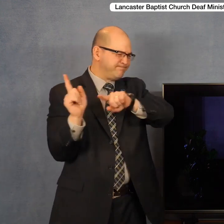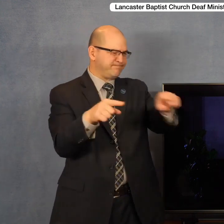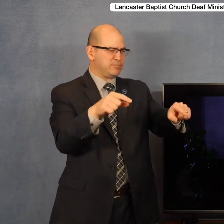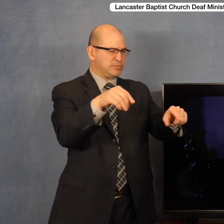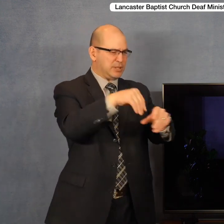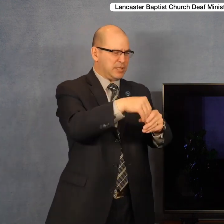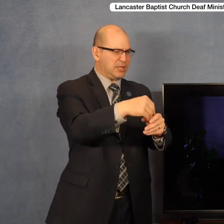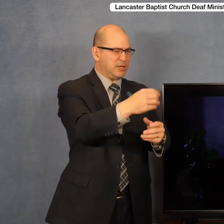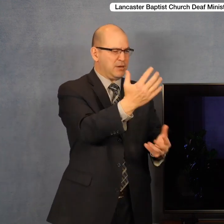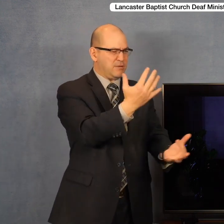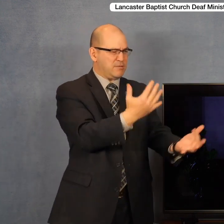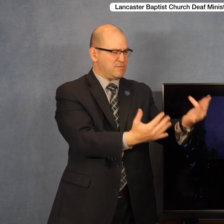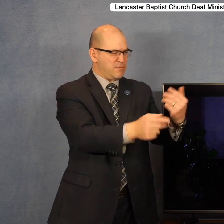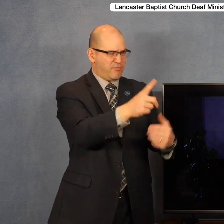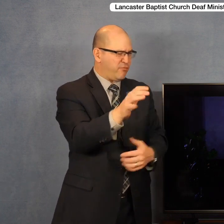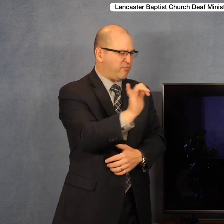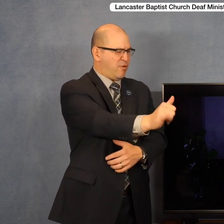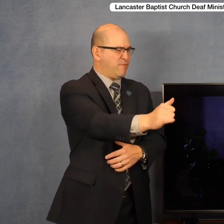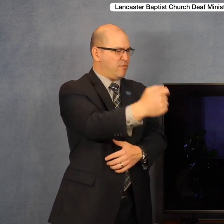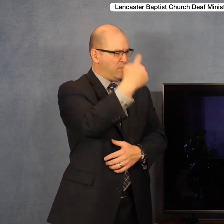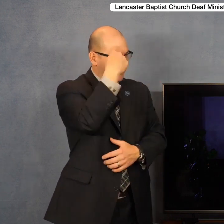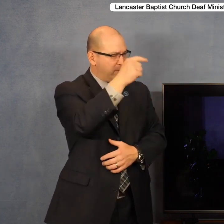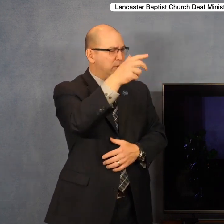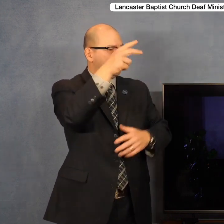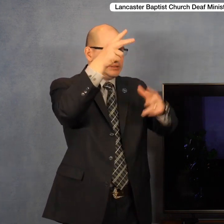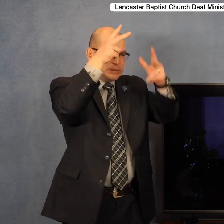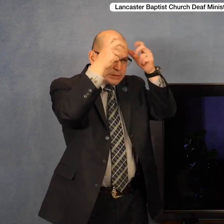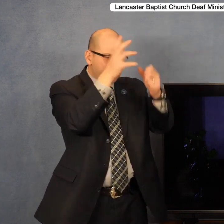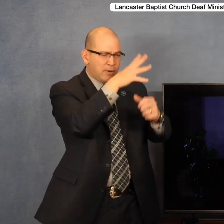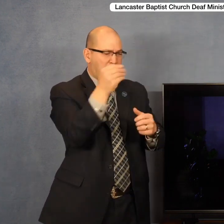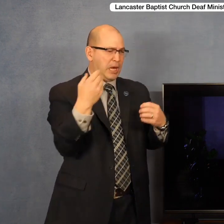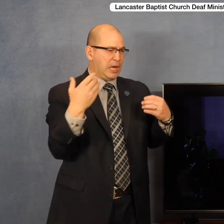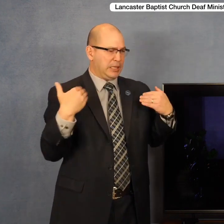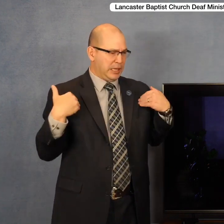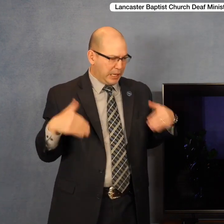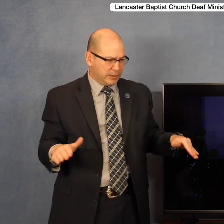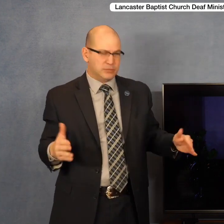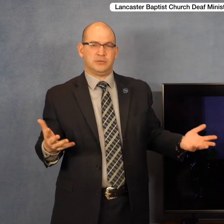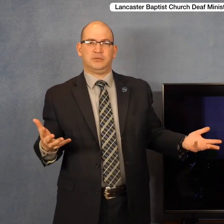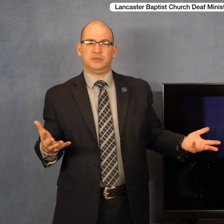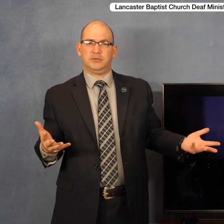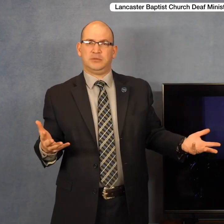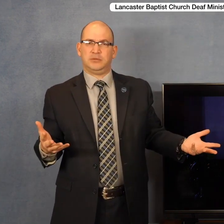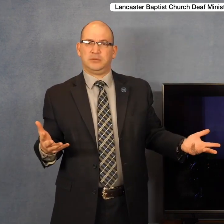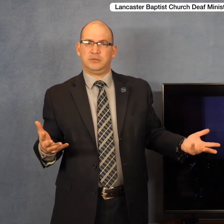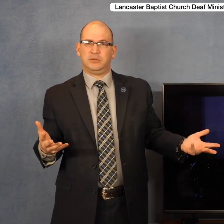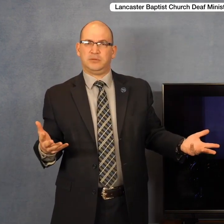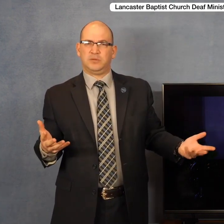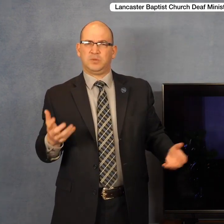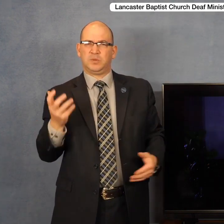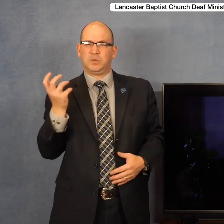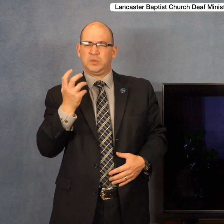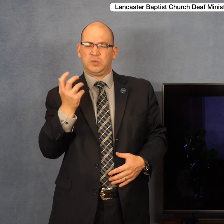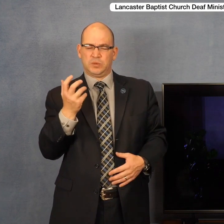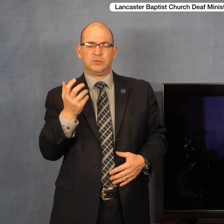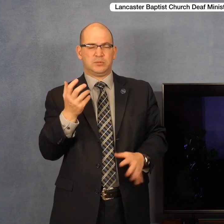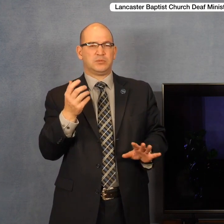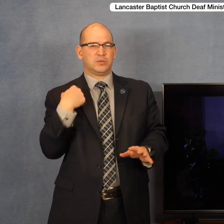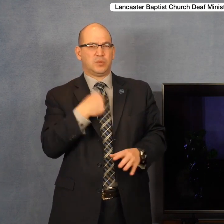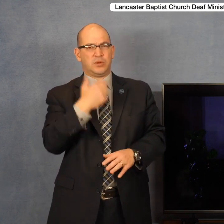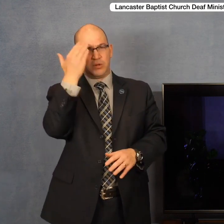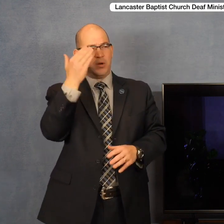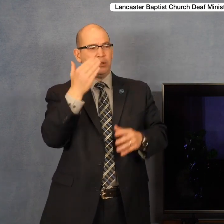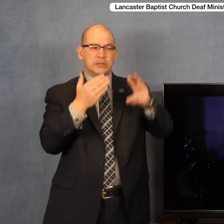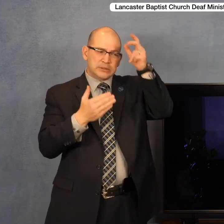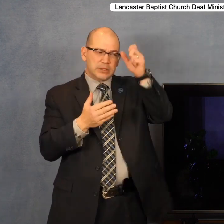devil and his angels. Here we see that the ultimate, ultimate destruction of Satan and these fallen